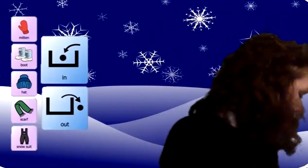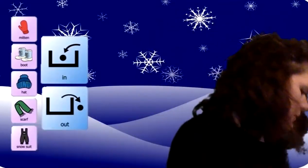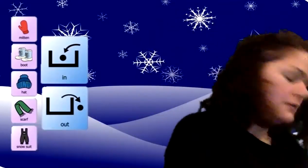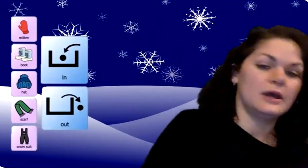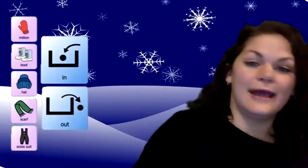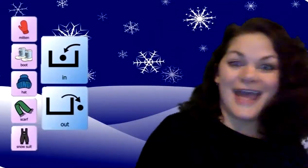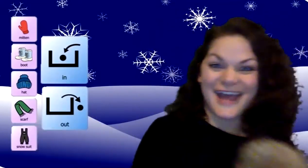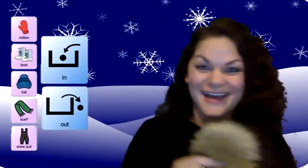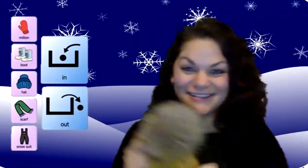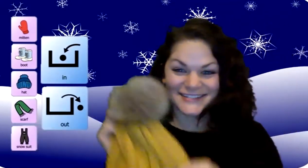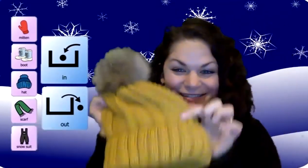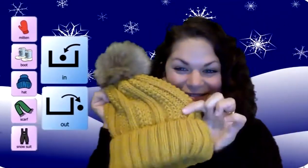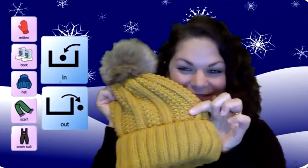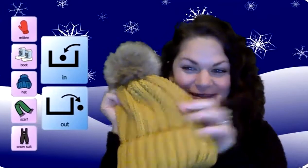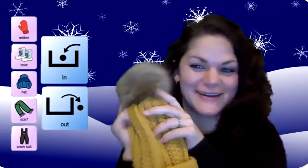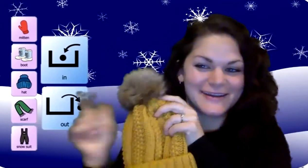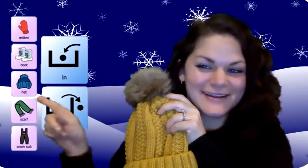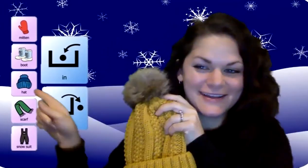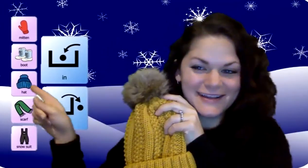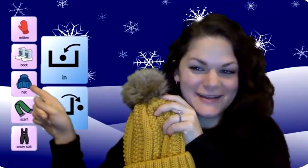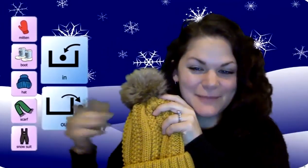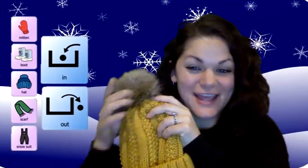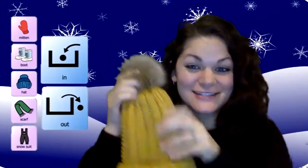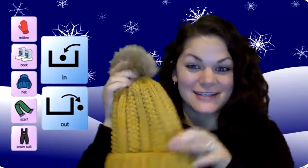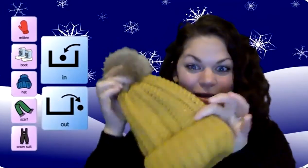A hat. My hat's yellow.